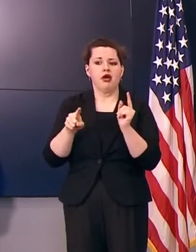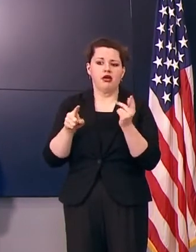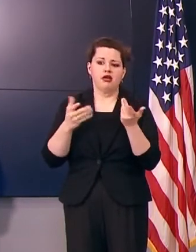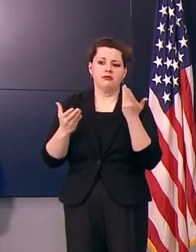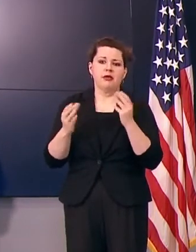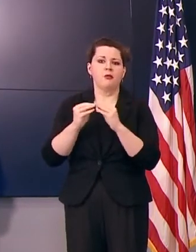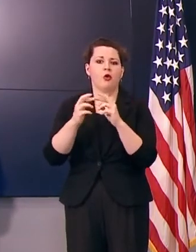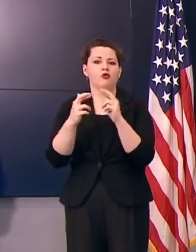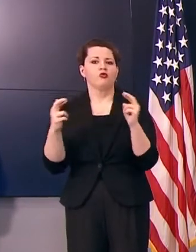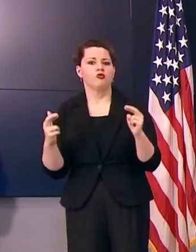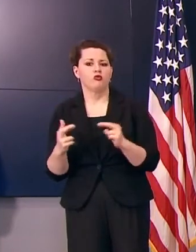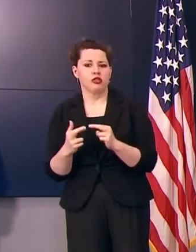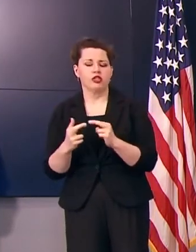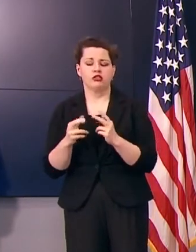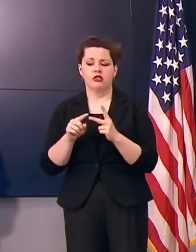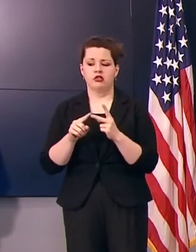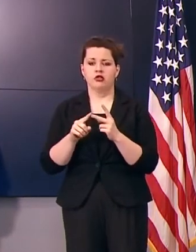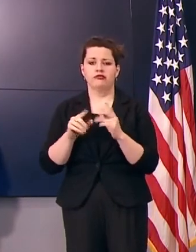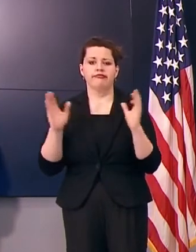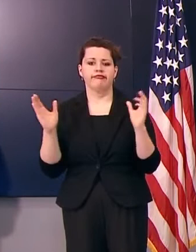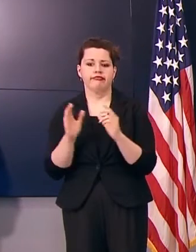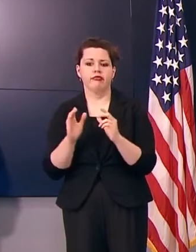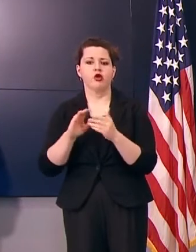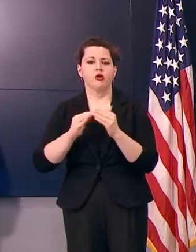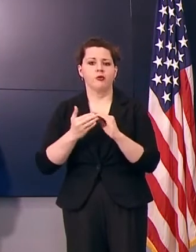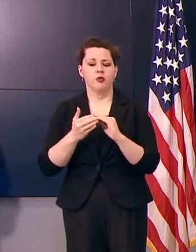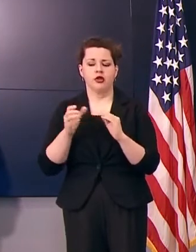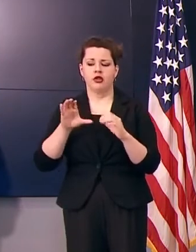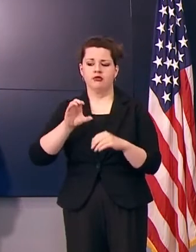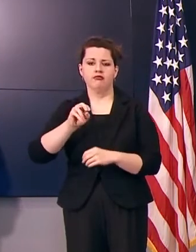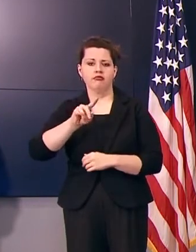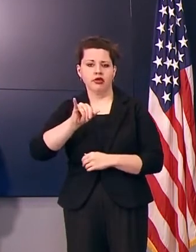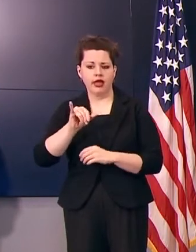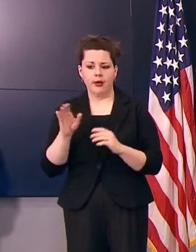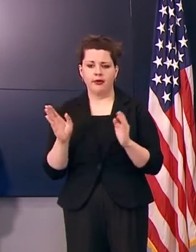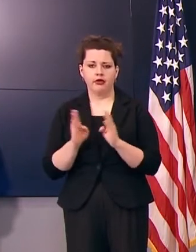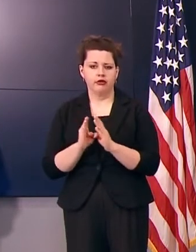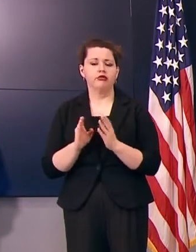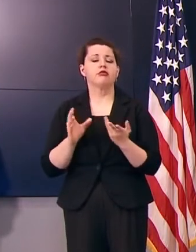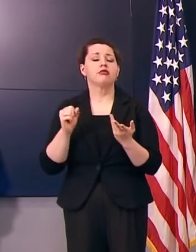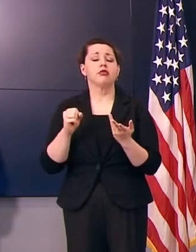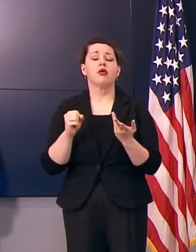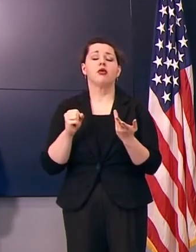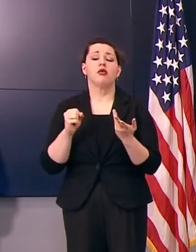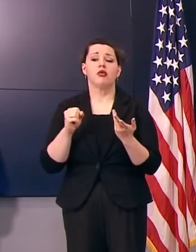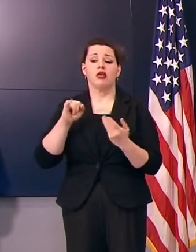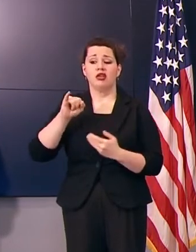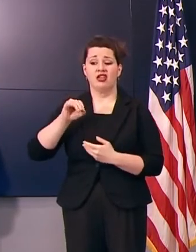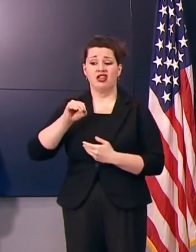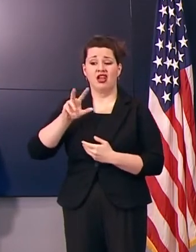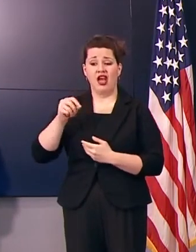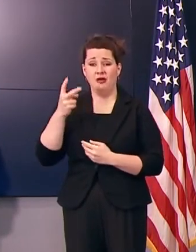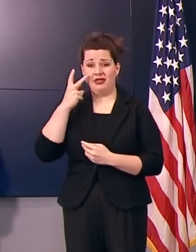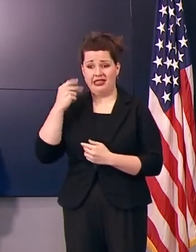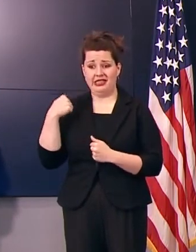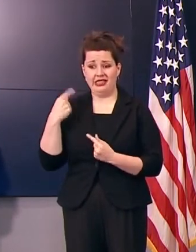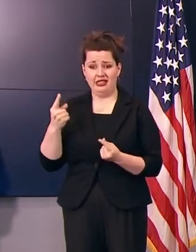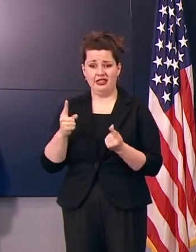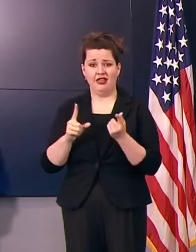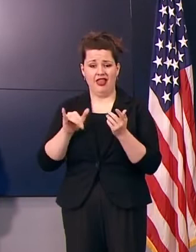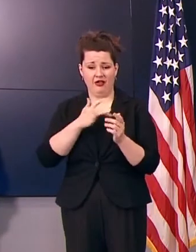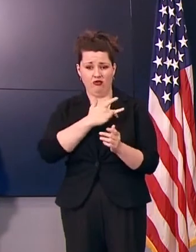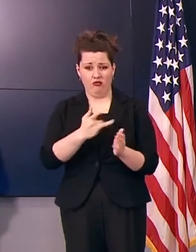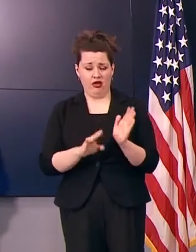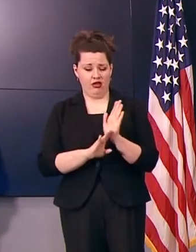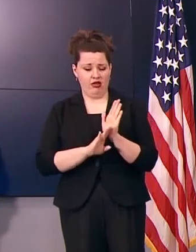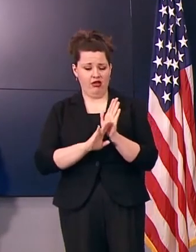you know, maybe regional or community or county level, right? And so I think that what Iowa has seen with our trend in cases over